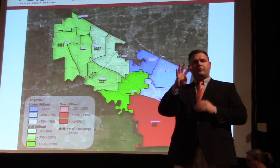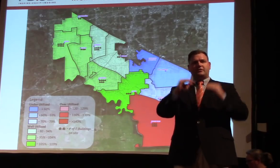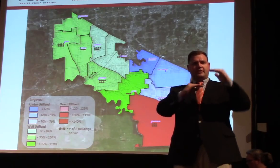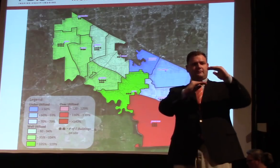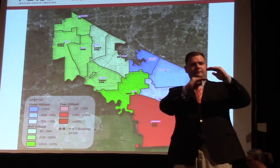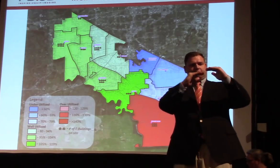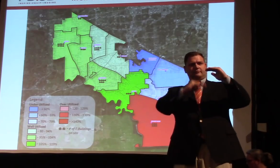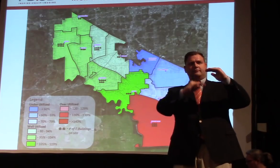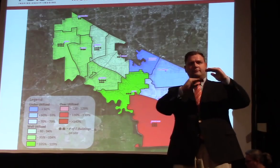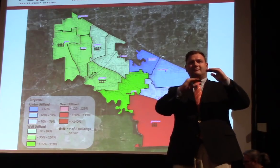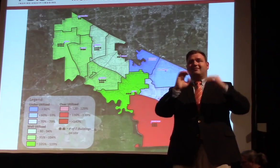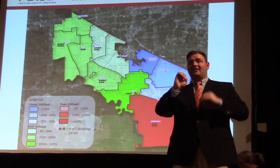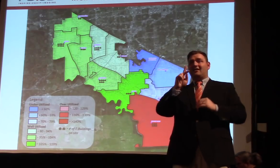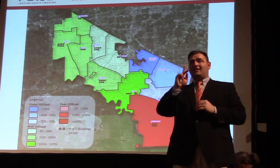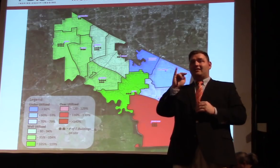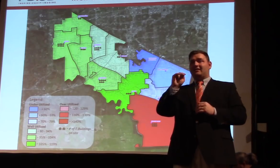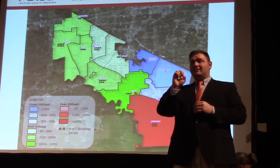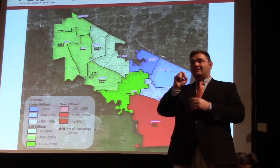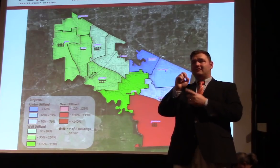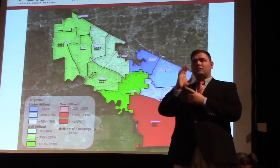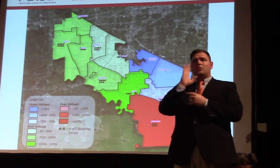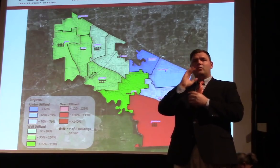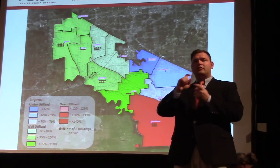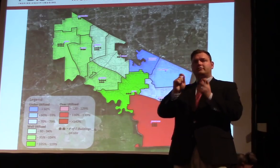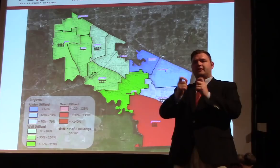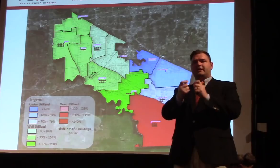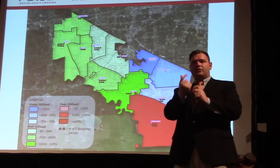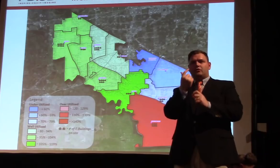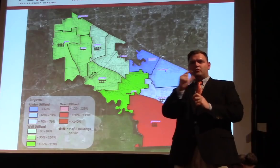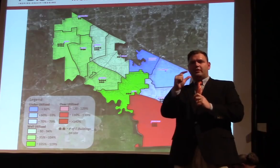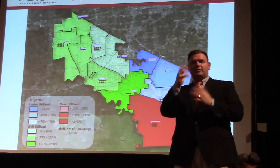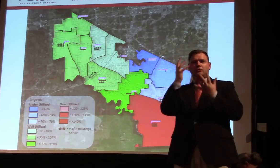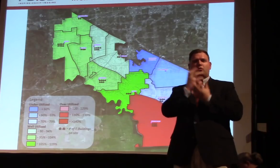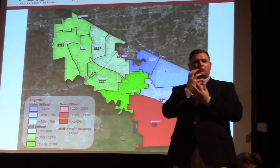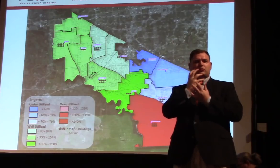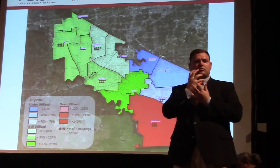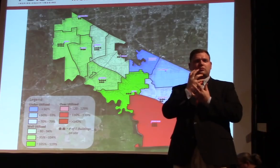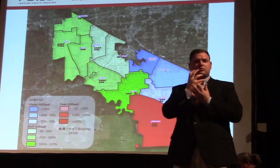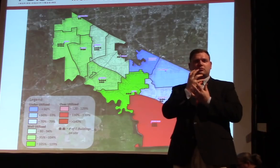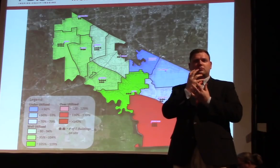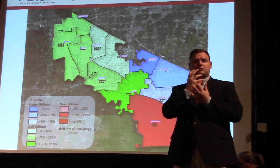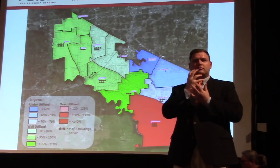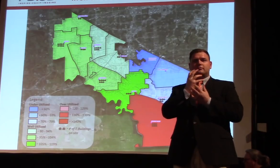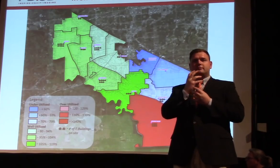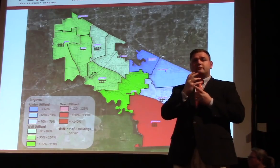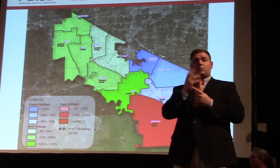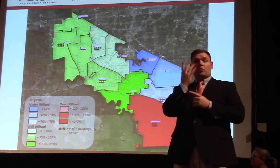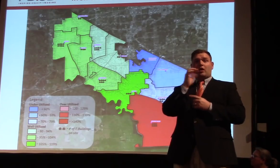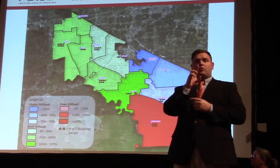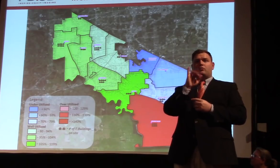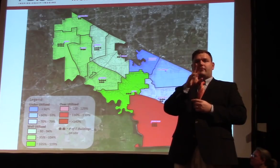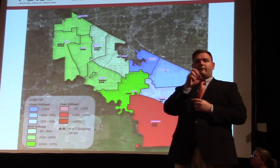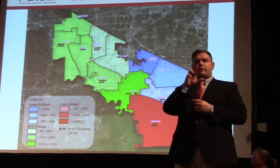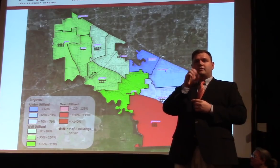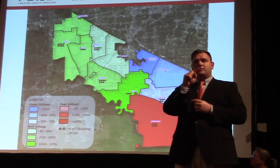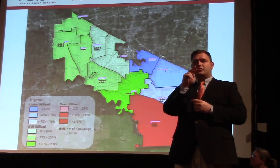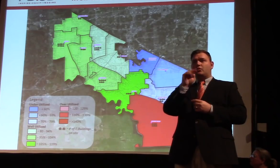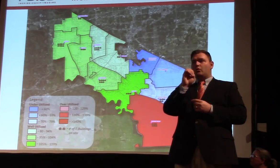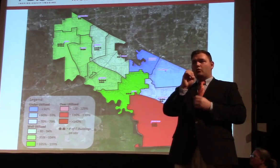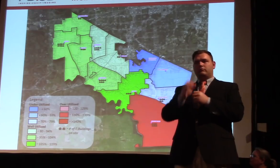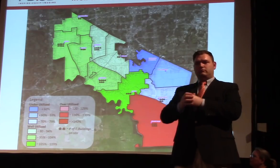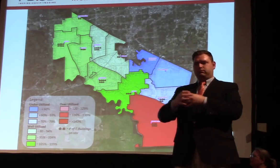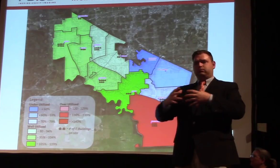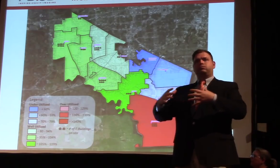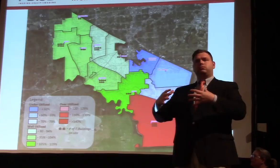Elkins is starting to turn that darker shade of green. So we have that growth coming from the Riverstone area working its way up into Elkins High